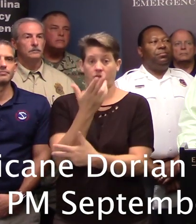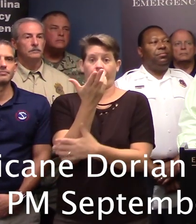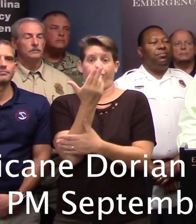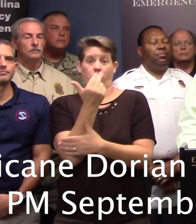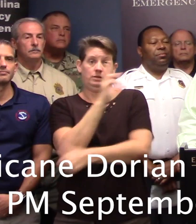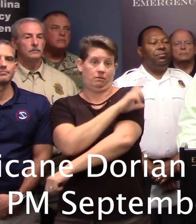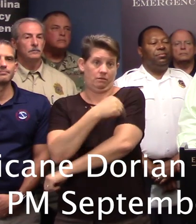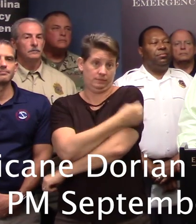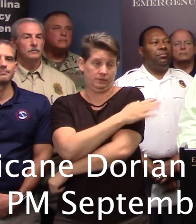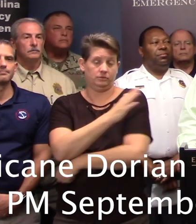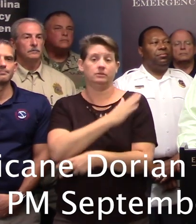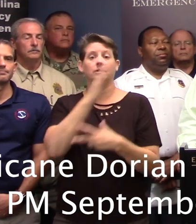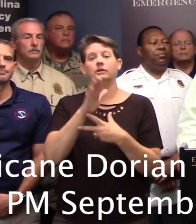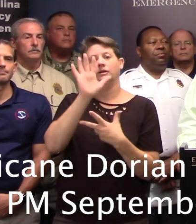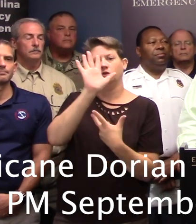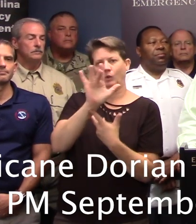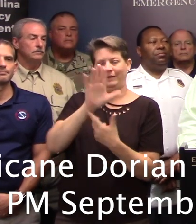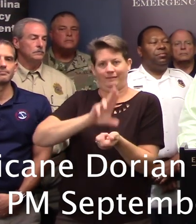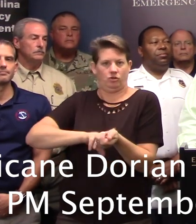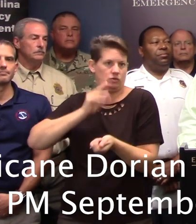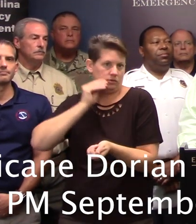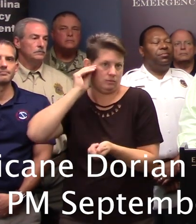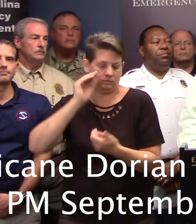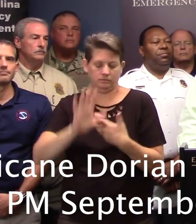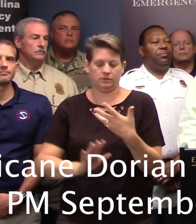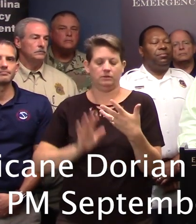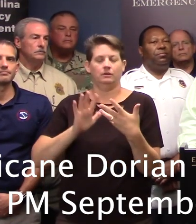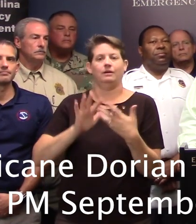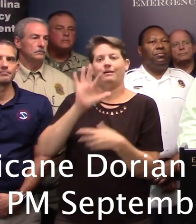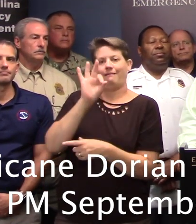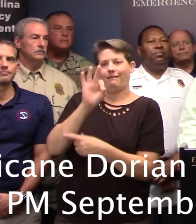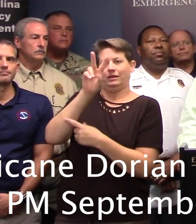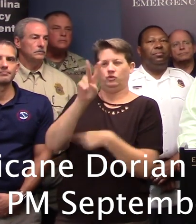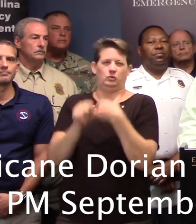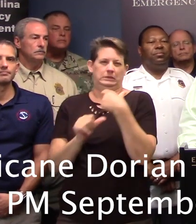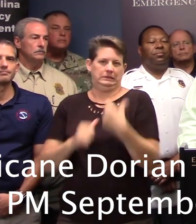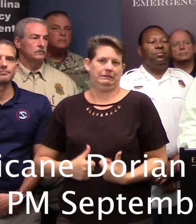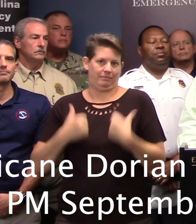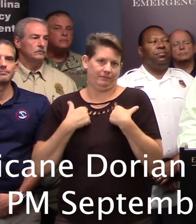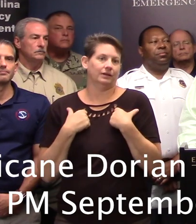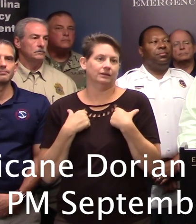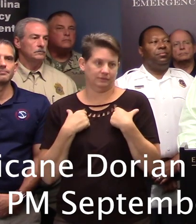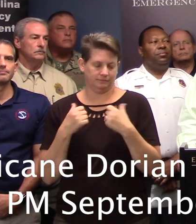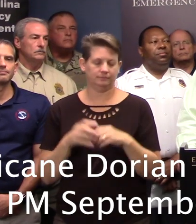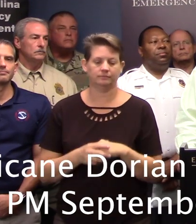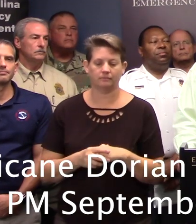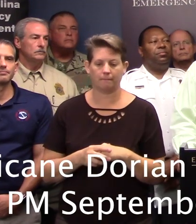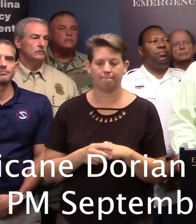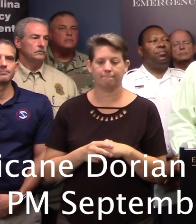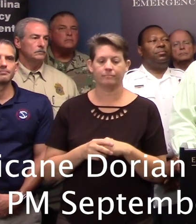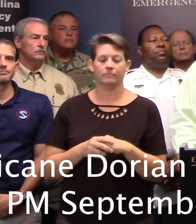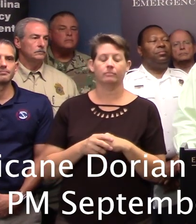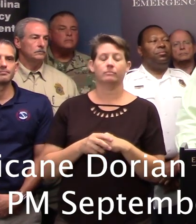hospitals, 25 nursing homes, and 92 assisted living facilities. The